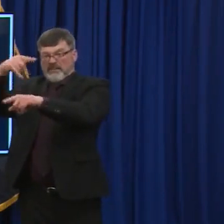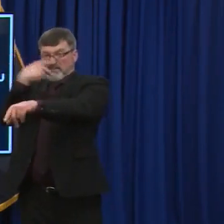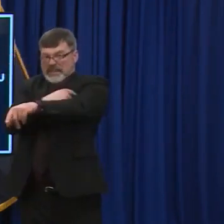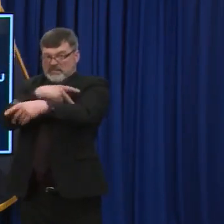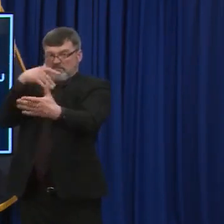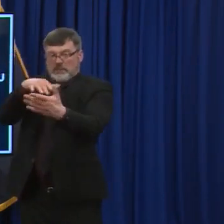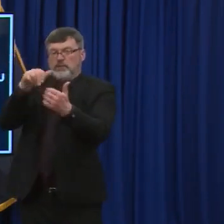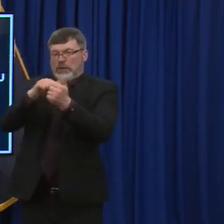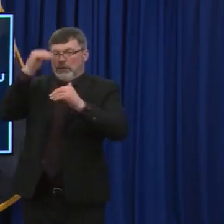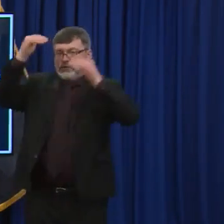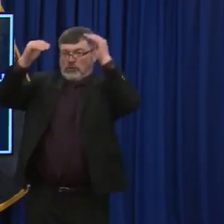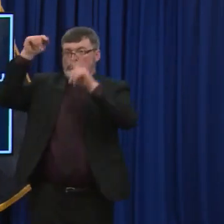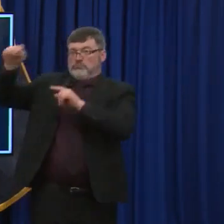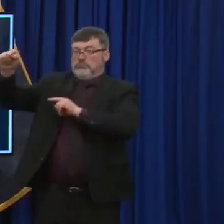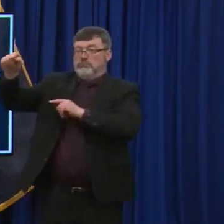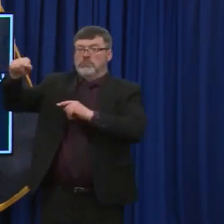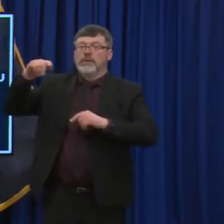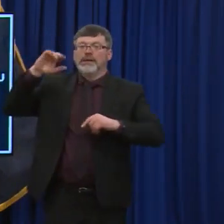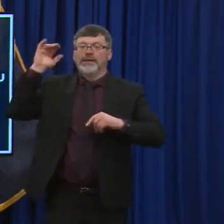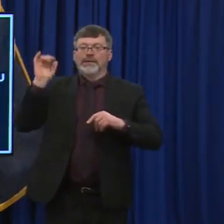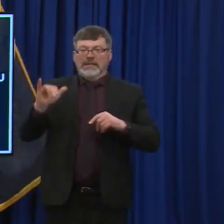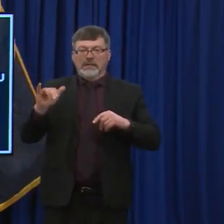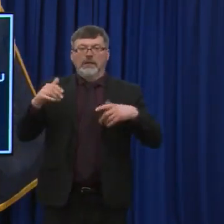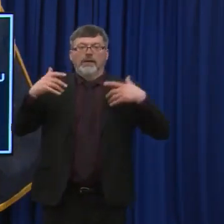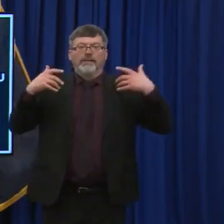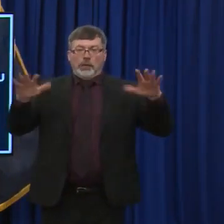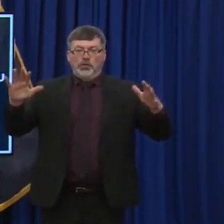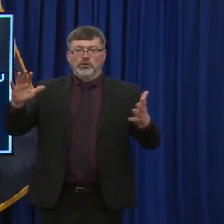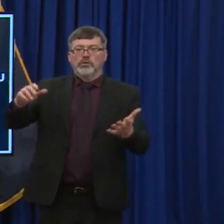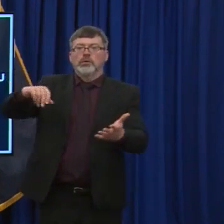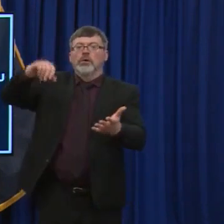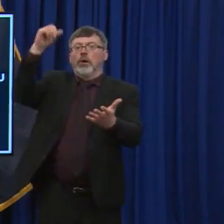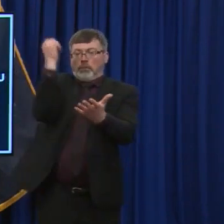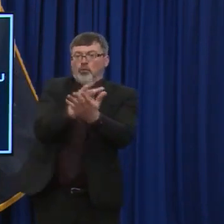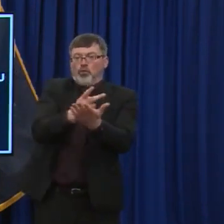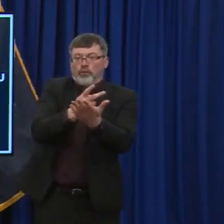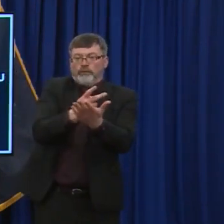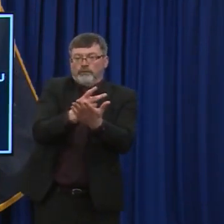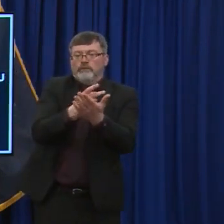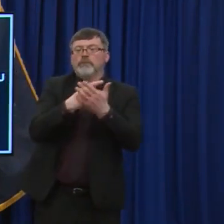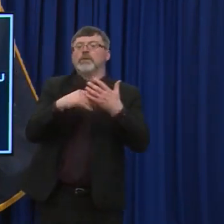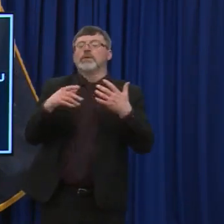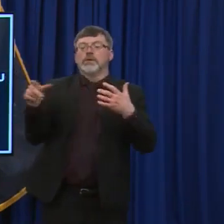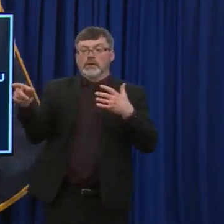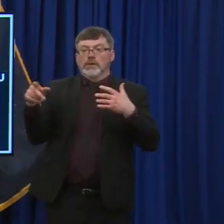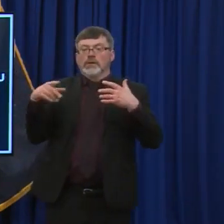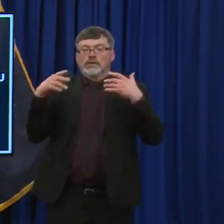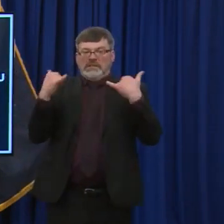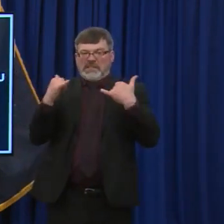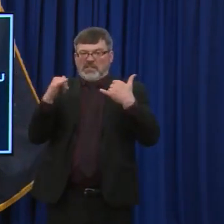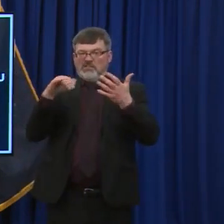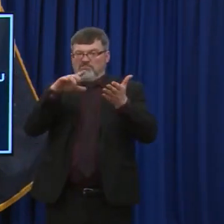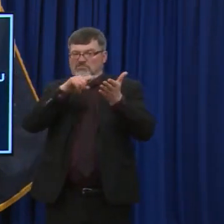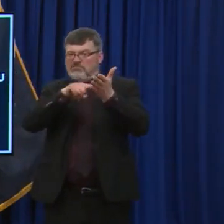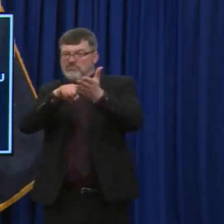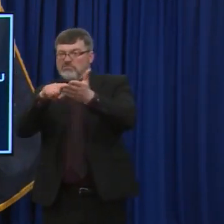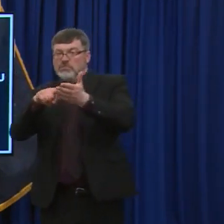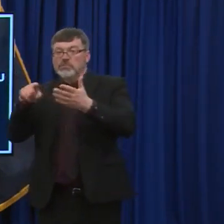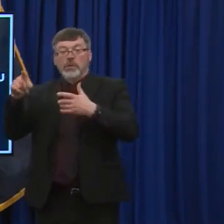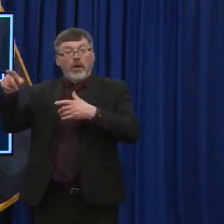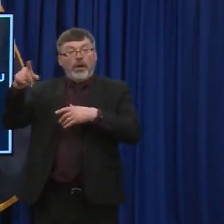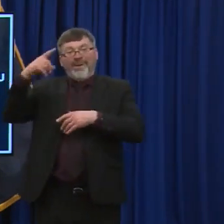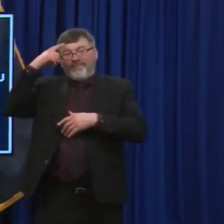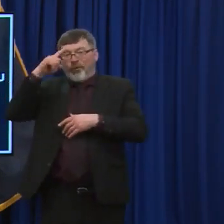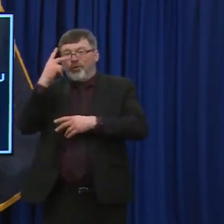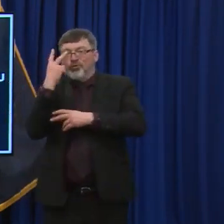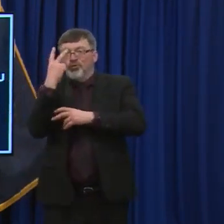to grant authorization for use by the FDA, those vaccine trials are being, are being conducted for two years, right? So, so